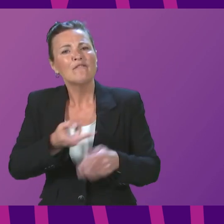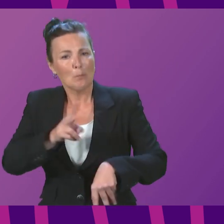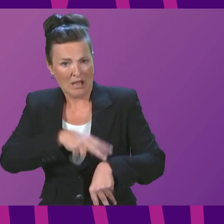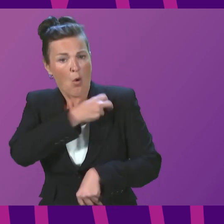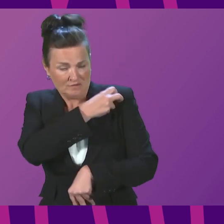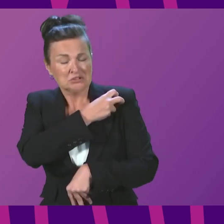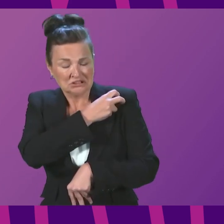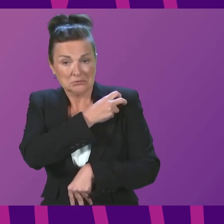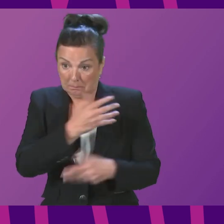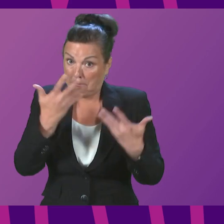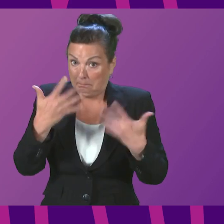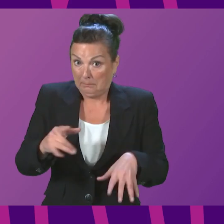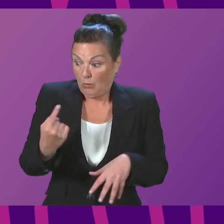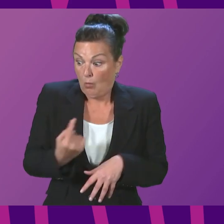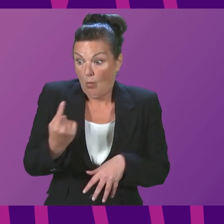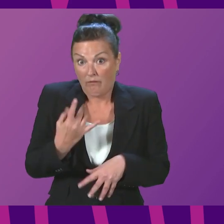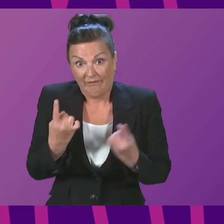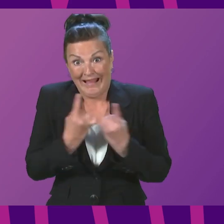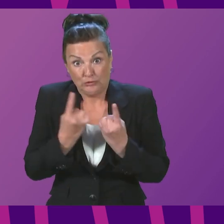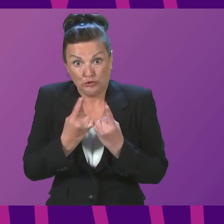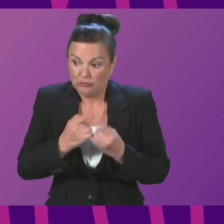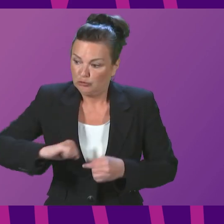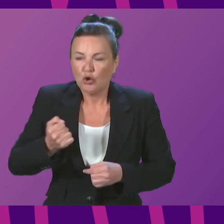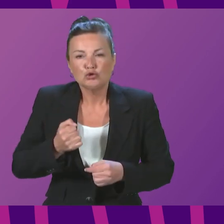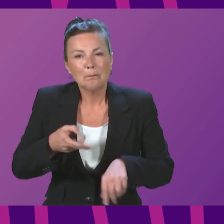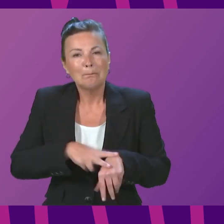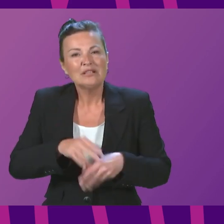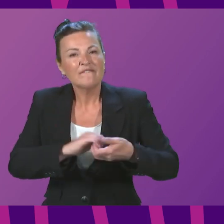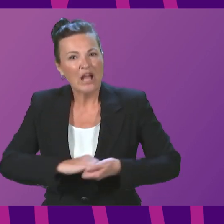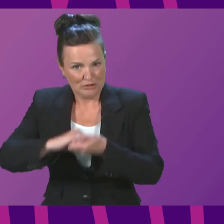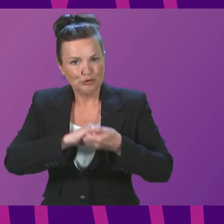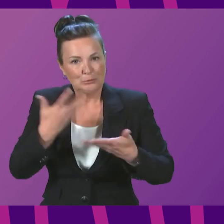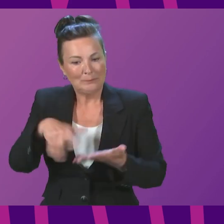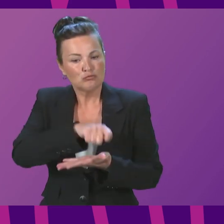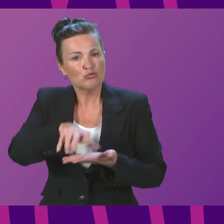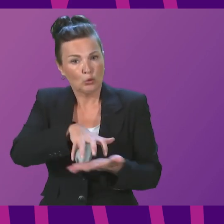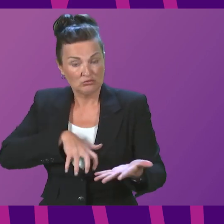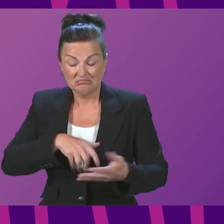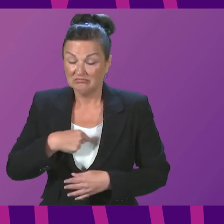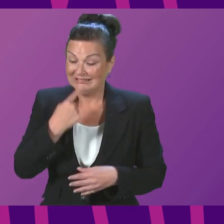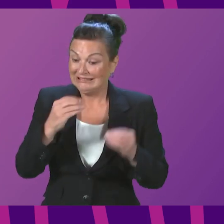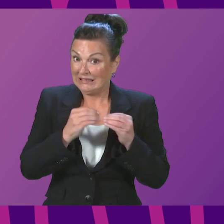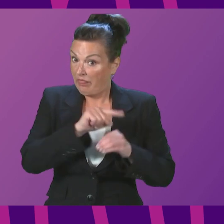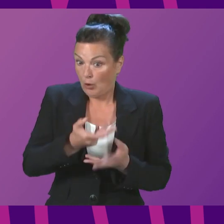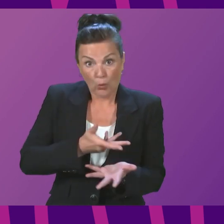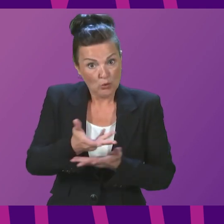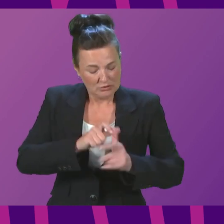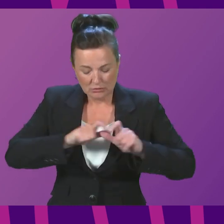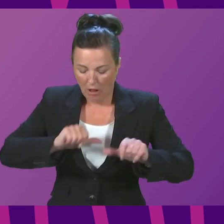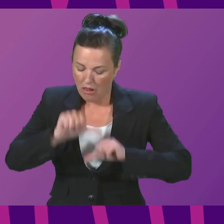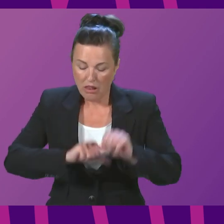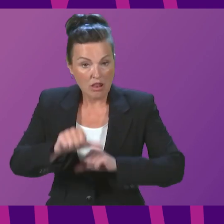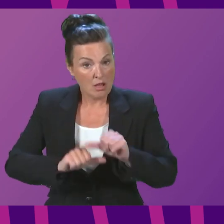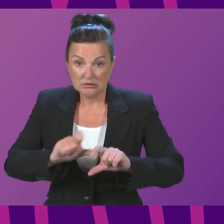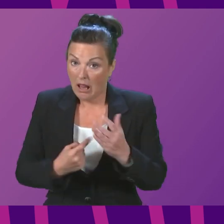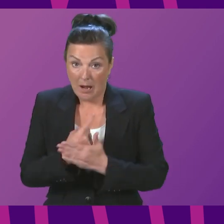which was one of the issues that the Scottish Police Federation wrote about. These negotiations, of course, are ongoing, and it is